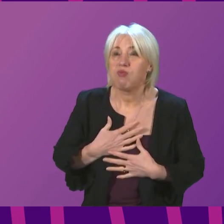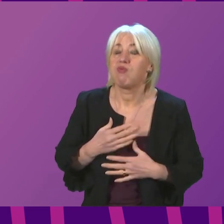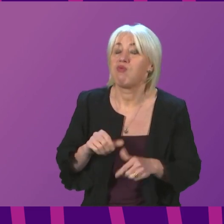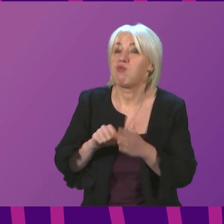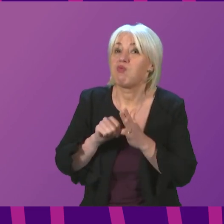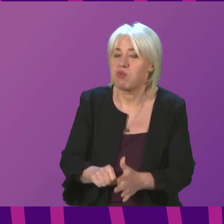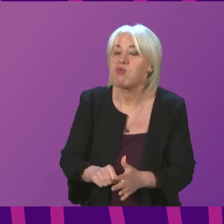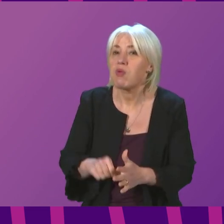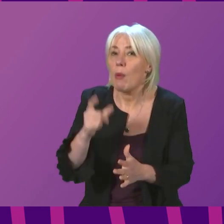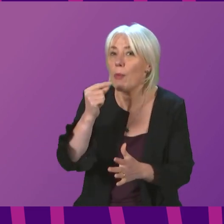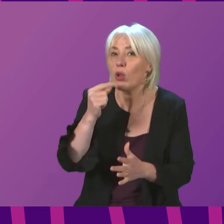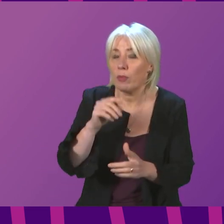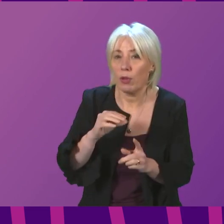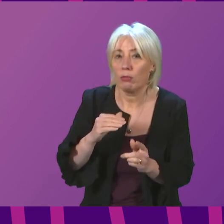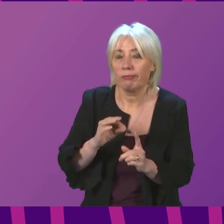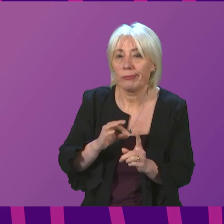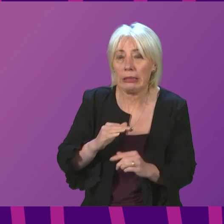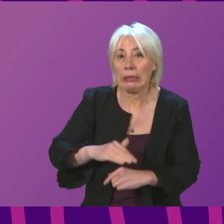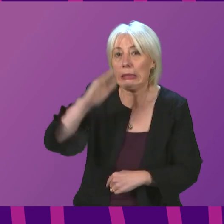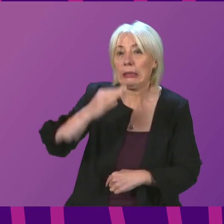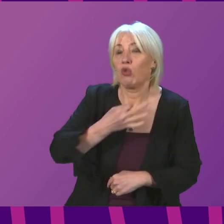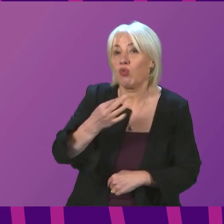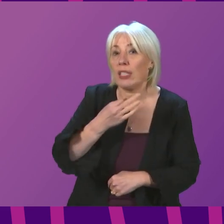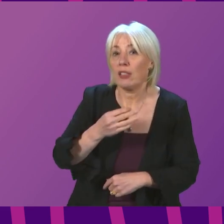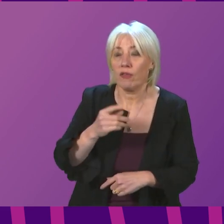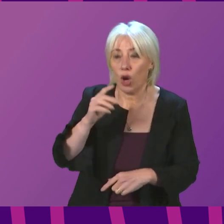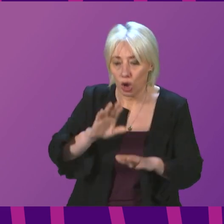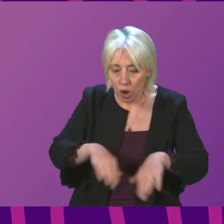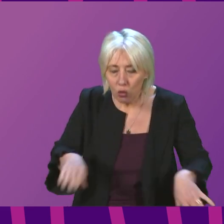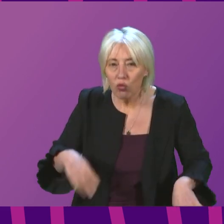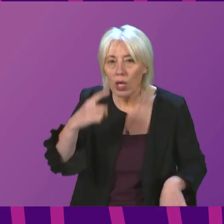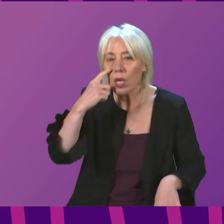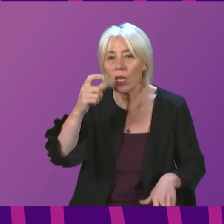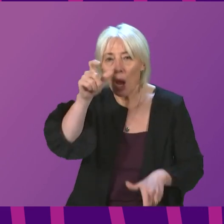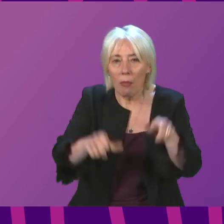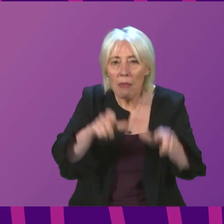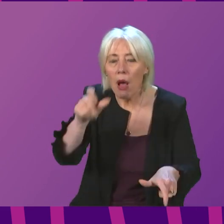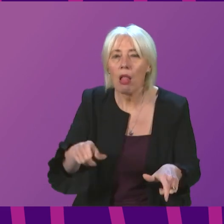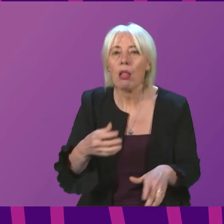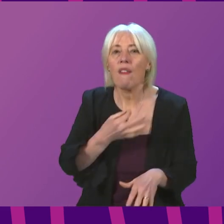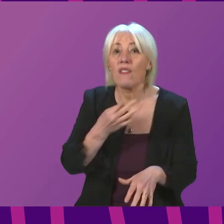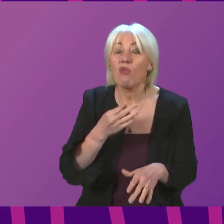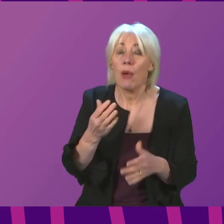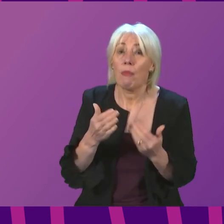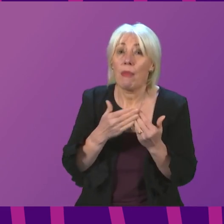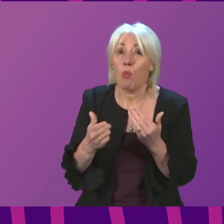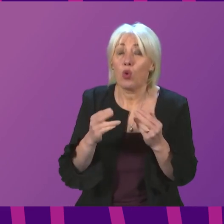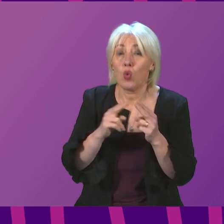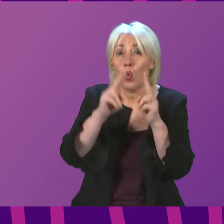risk to children, to young people, to those who are vulnerable to domestic abuse.